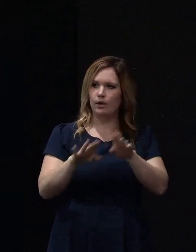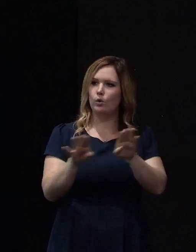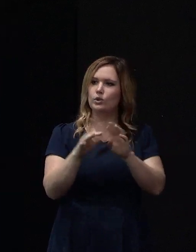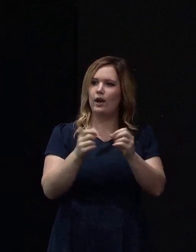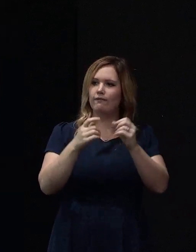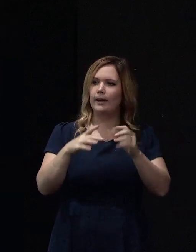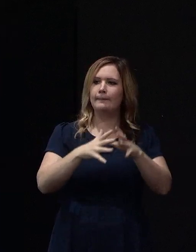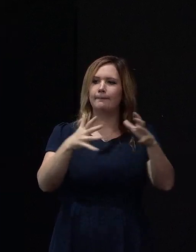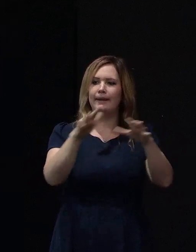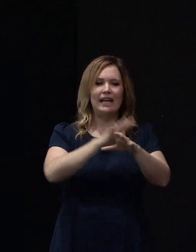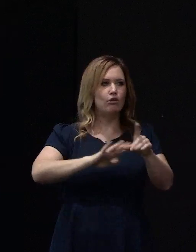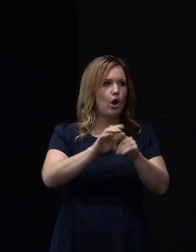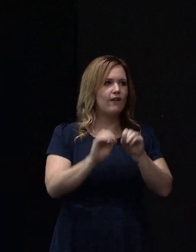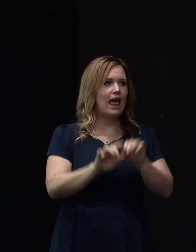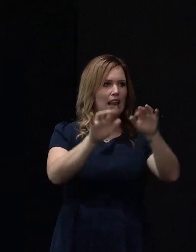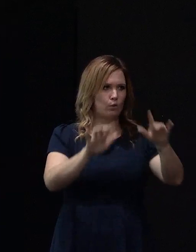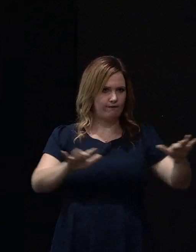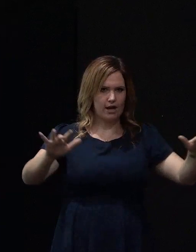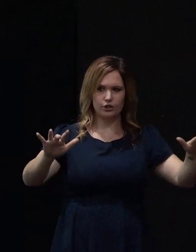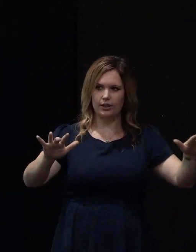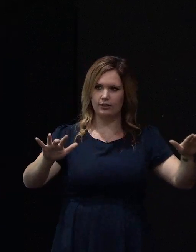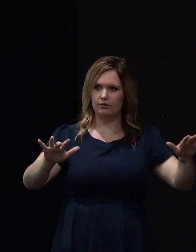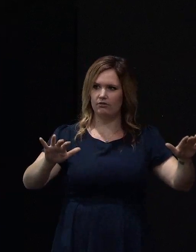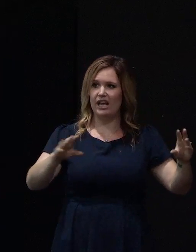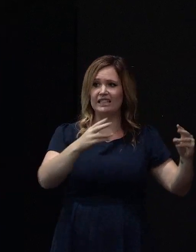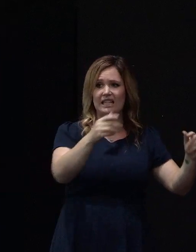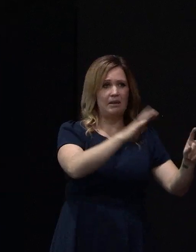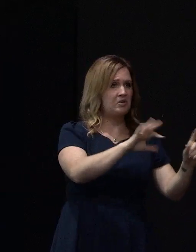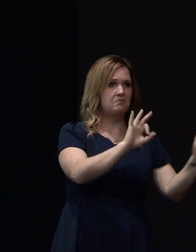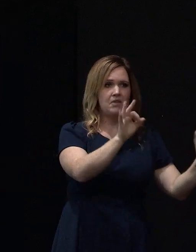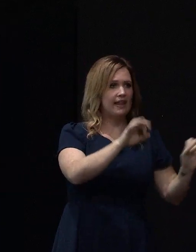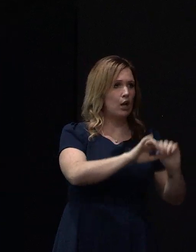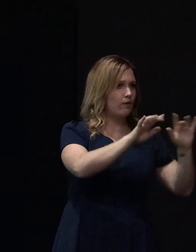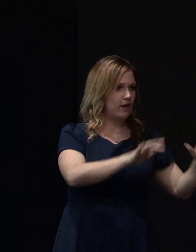liquefaction through to no liquefaction or minor areas.